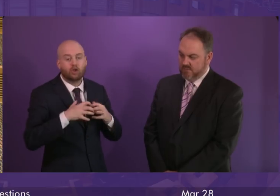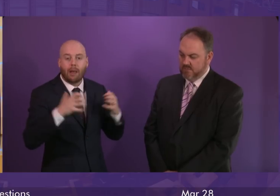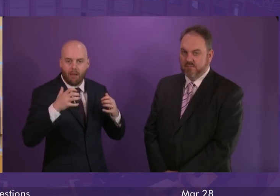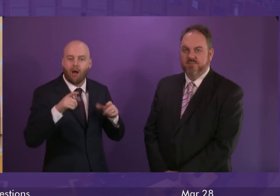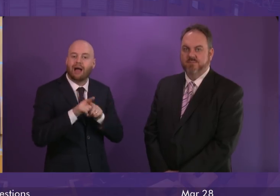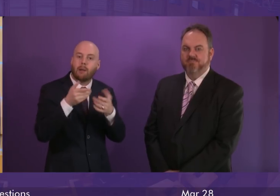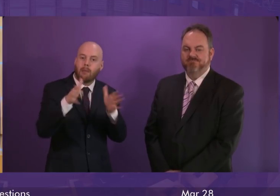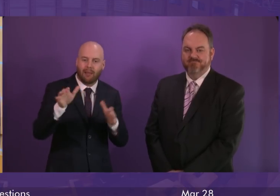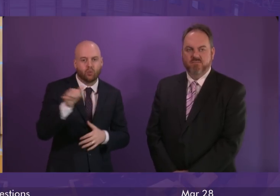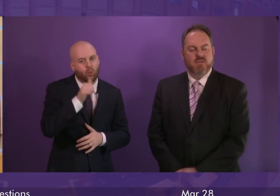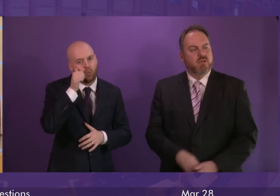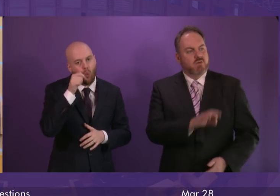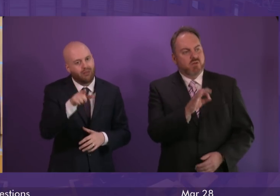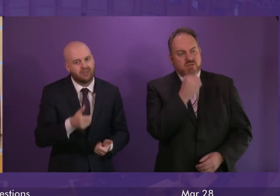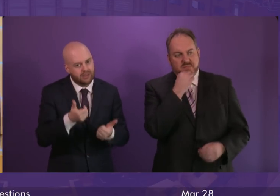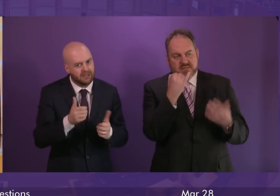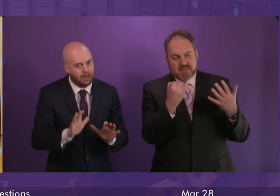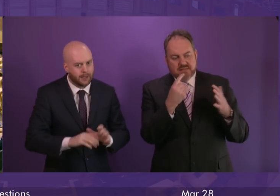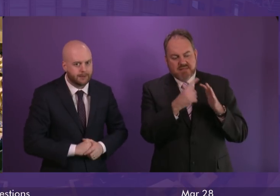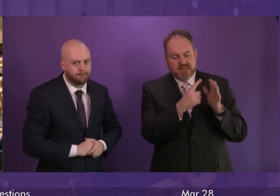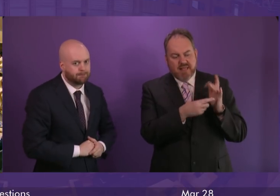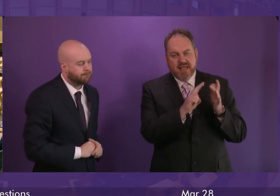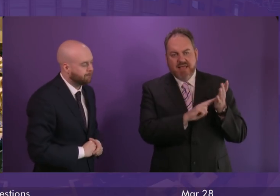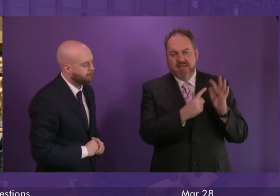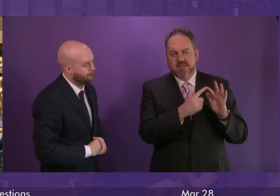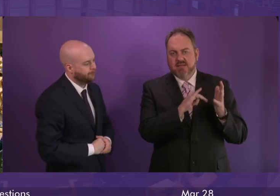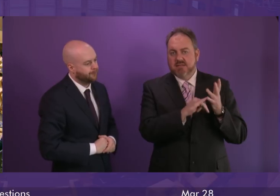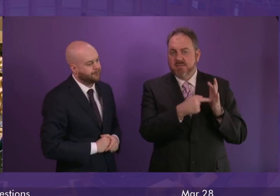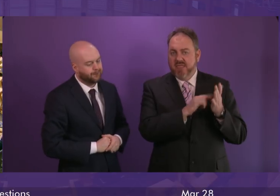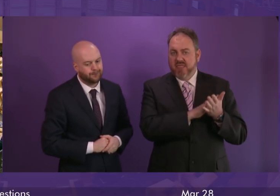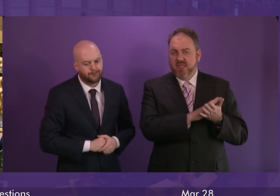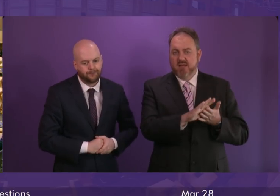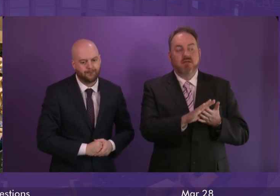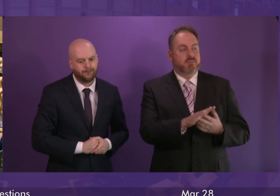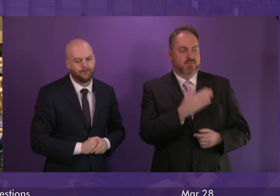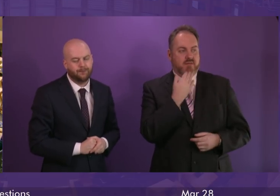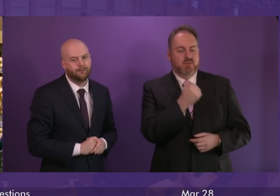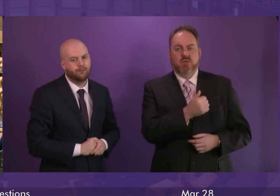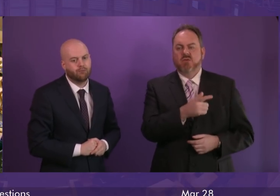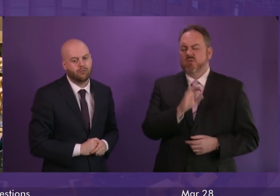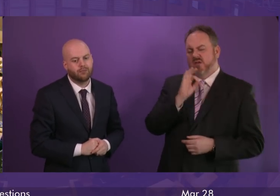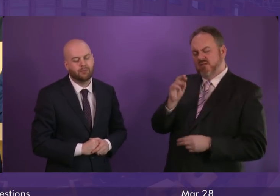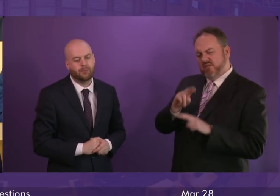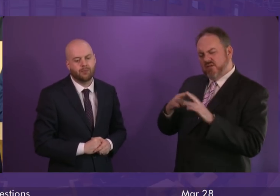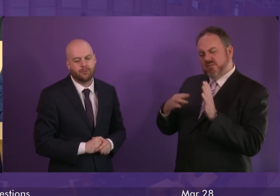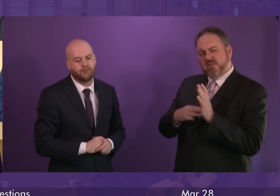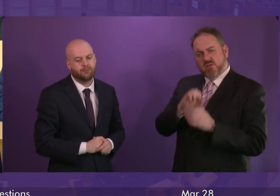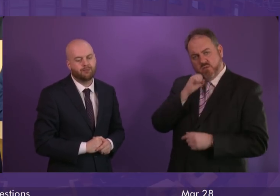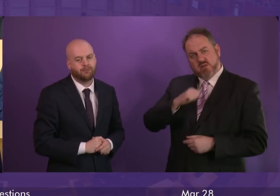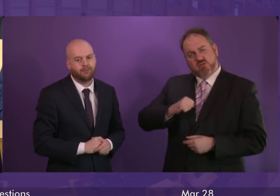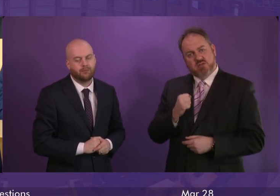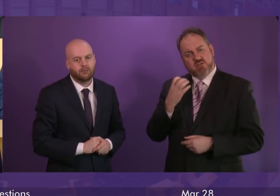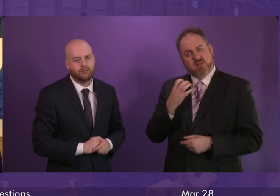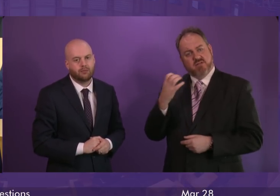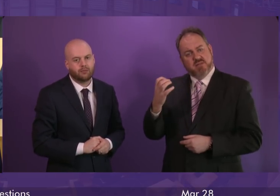public. And question number six Elaine Smith. Thank you, President. I've asked the First Minister whether the Scottish Government will